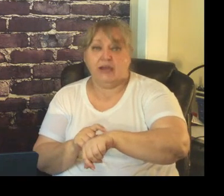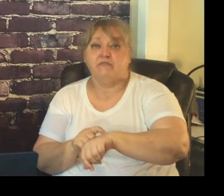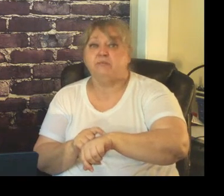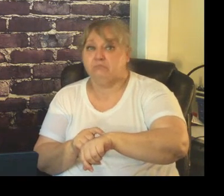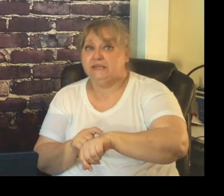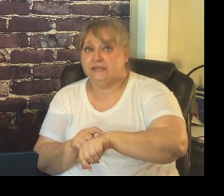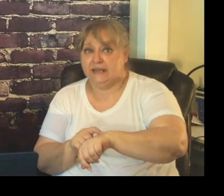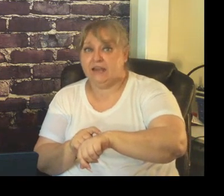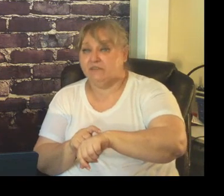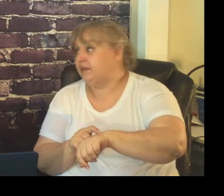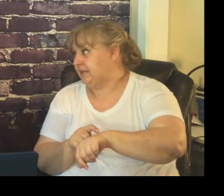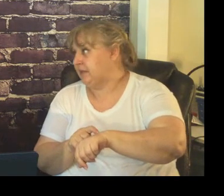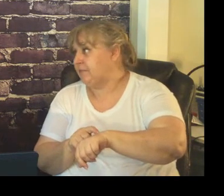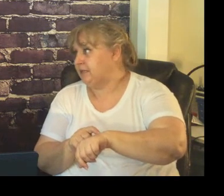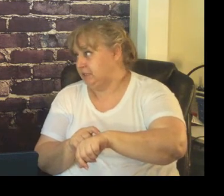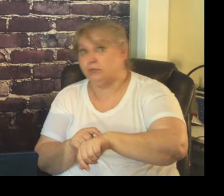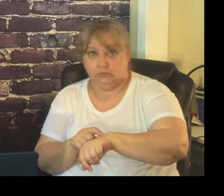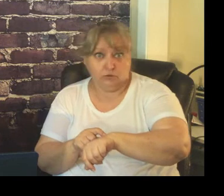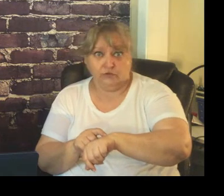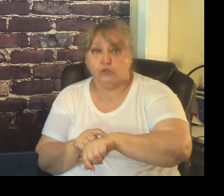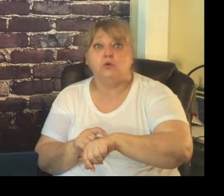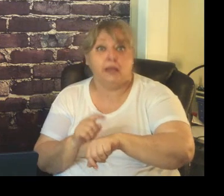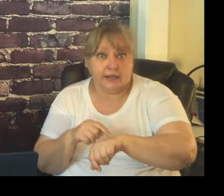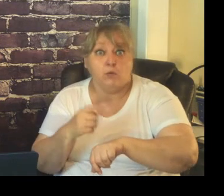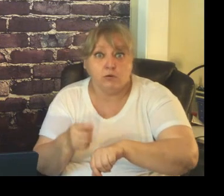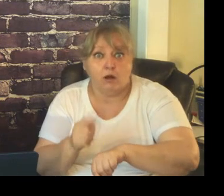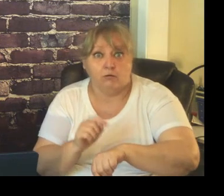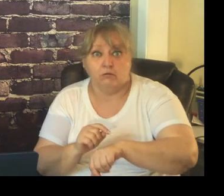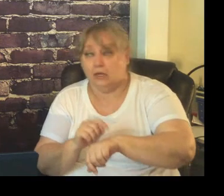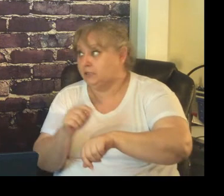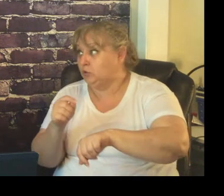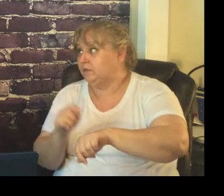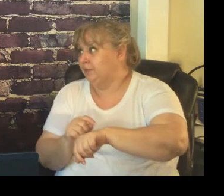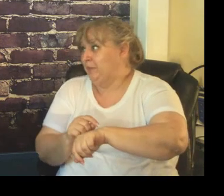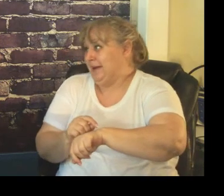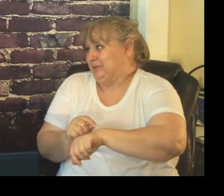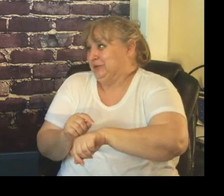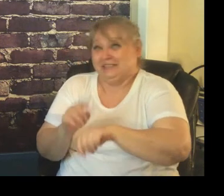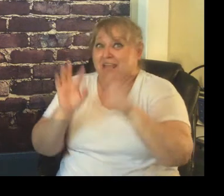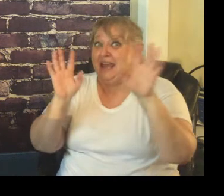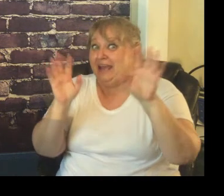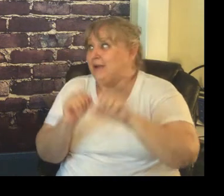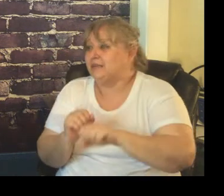have a minute and a half if not I'm coming to look for you and I will go at the door of the bathroom and say hey I'm here